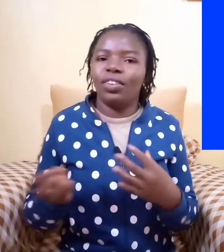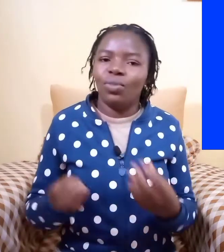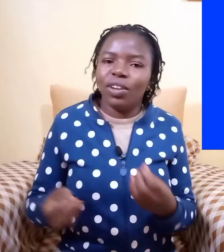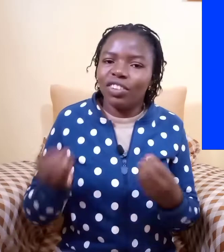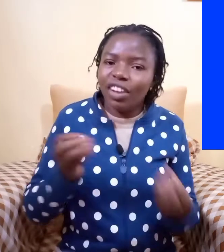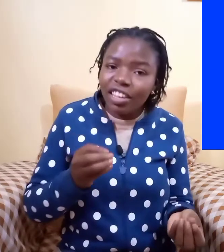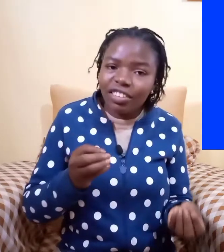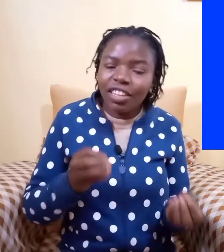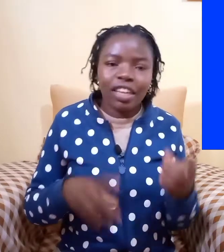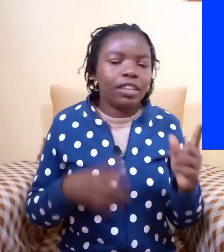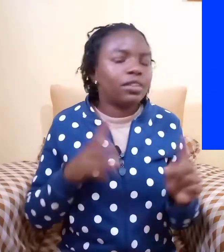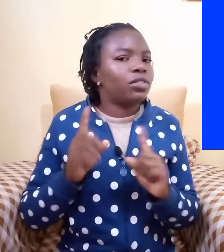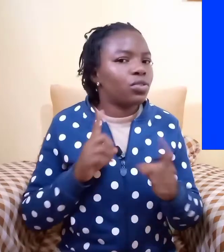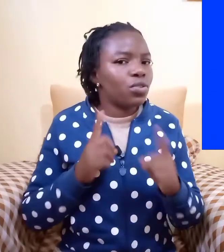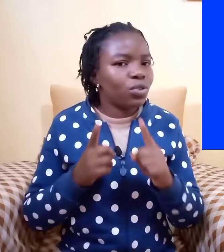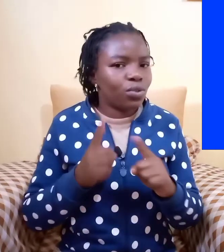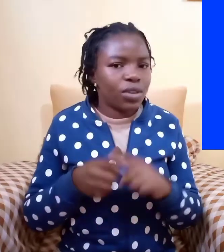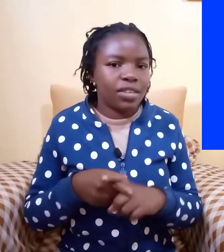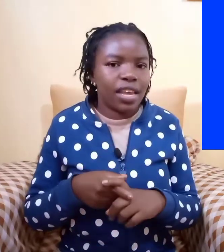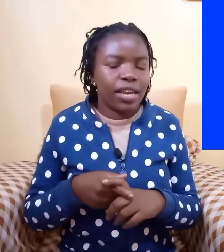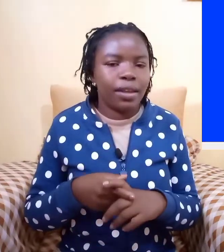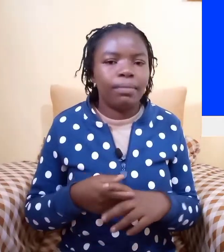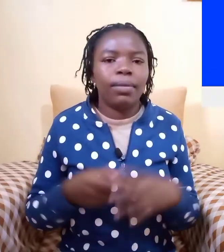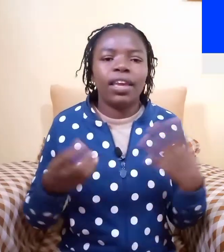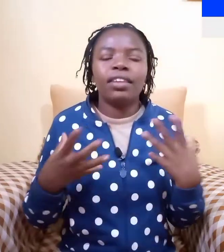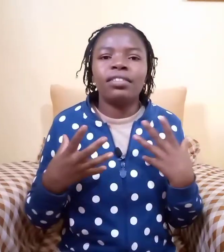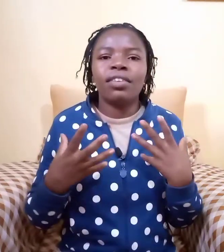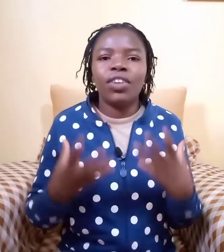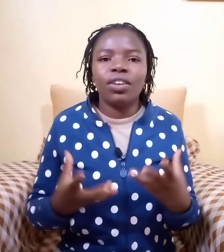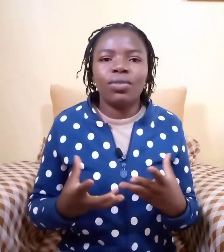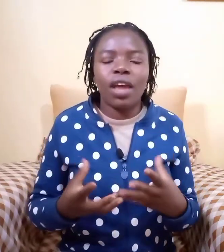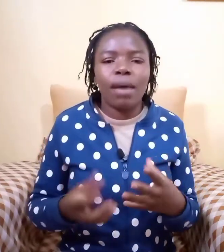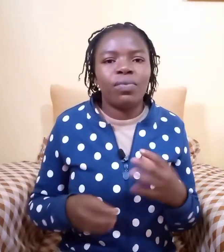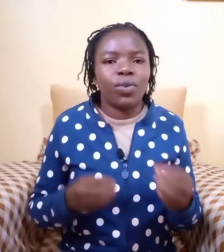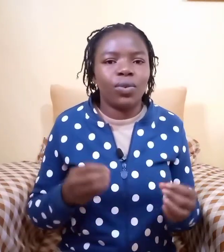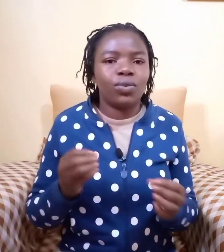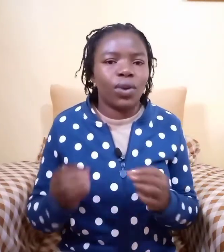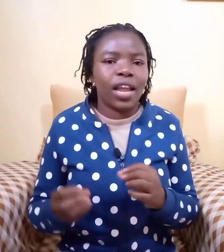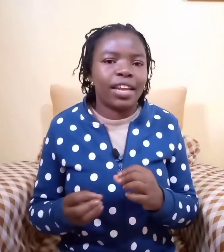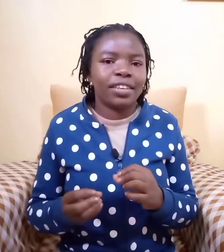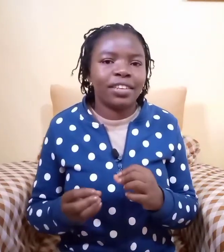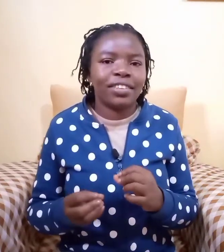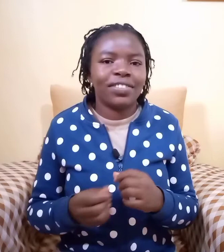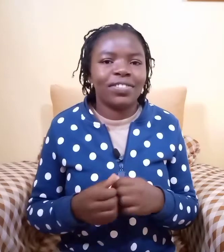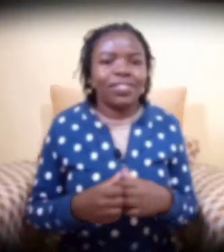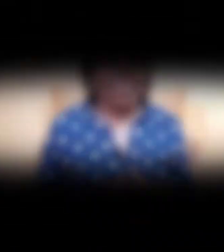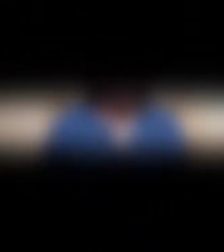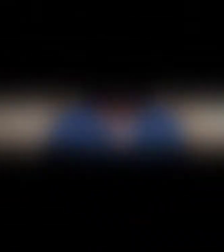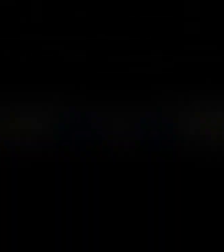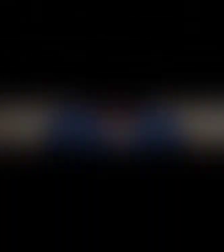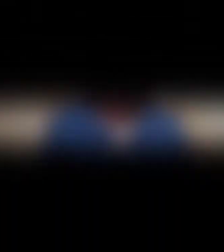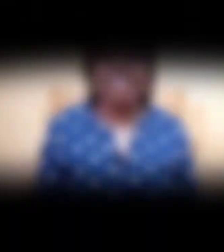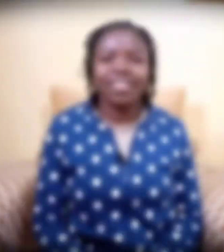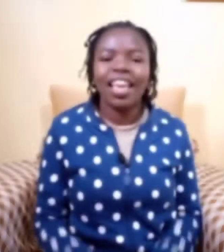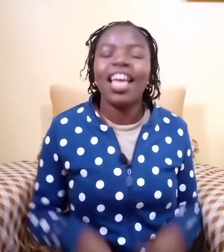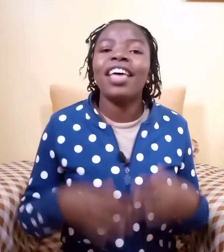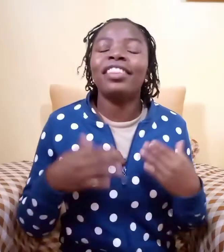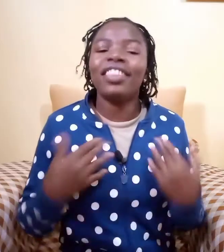you want less it is you to decide this is a very good app for you to learn the